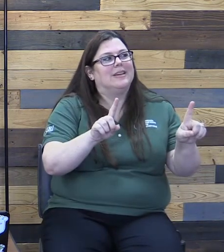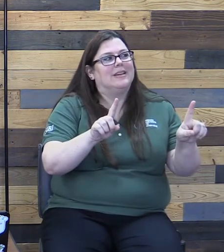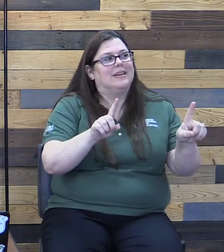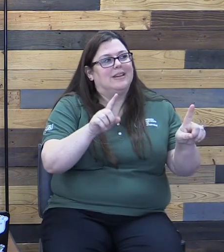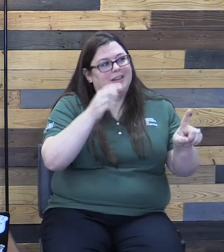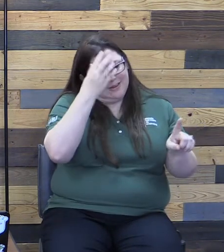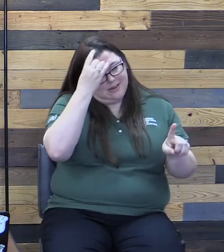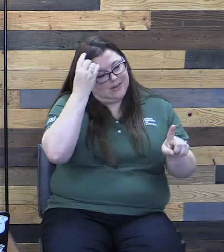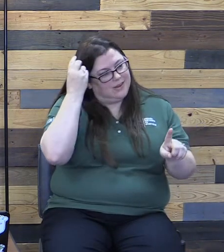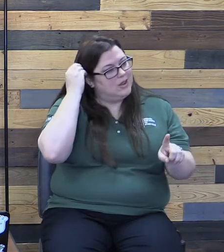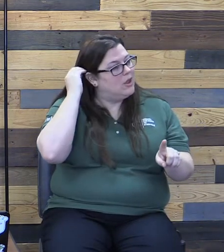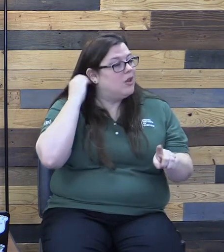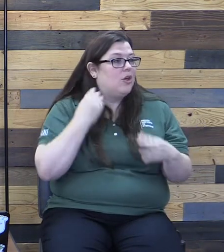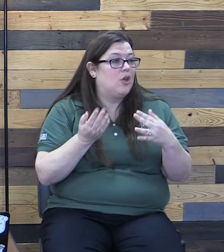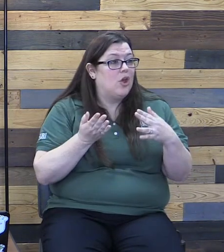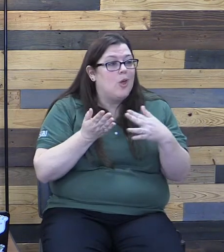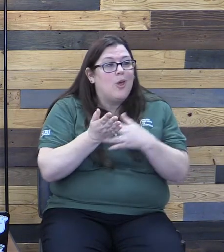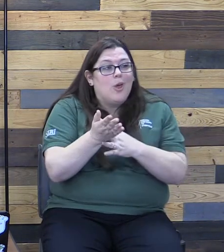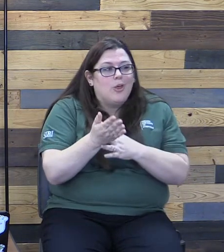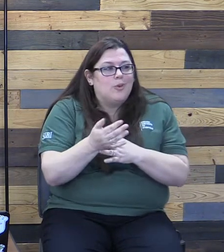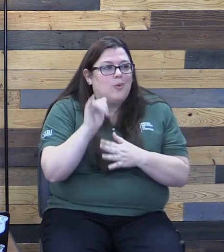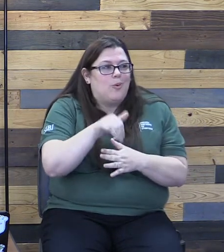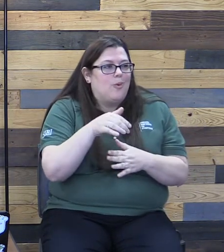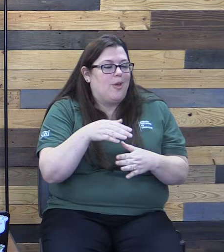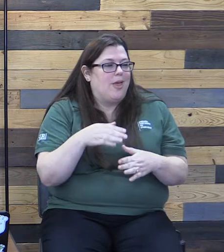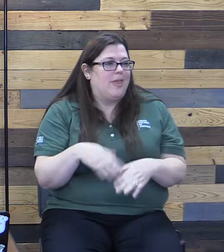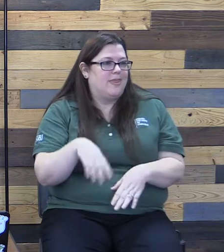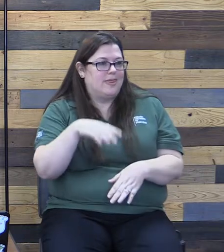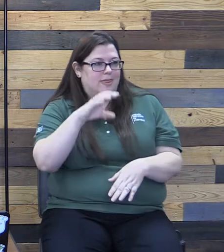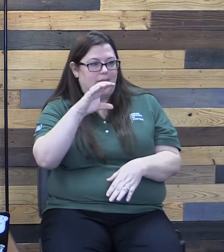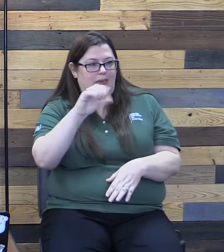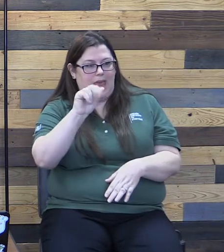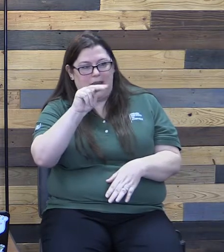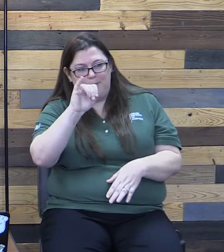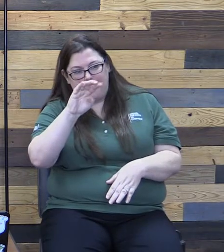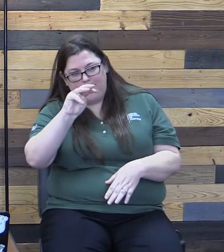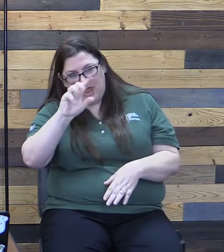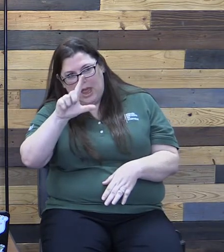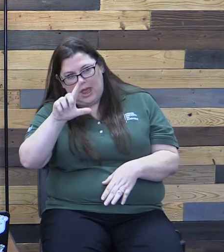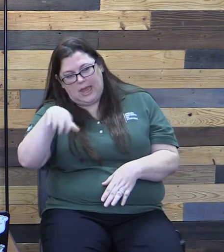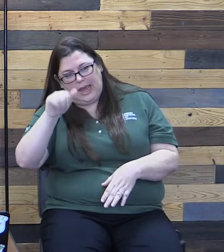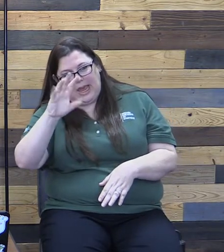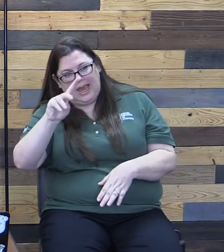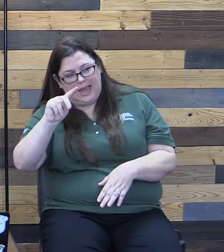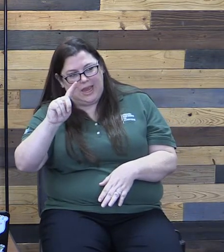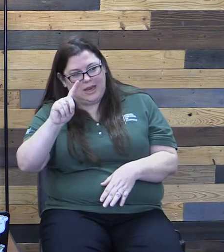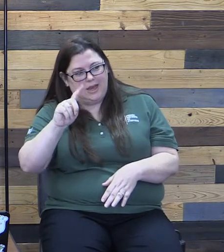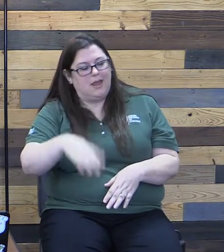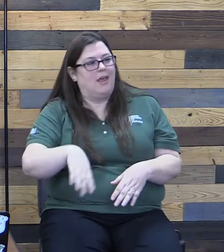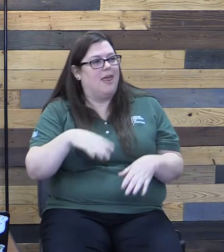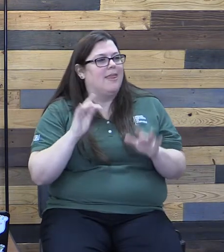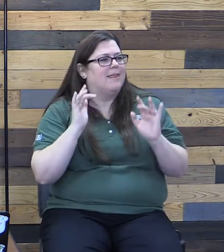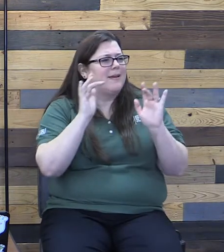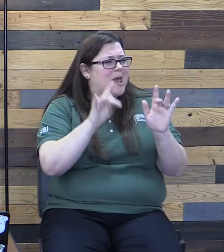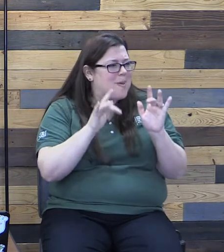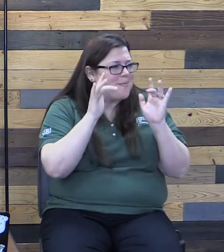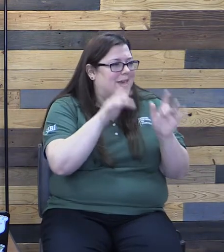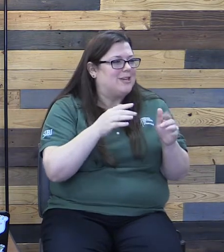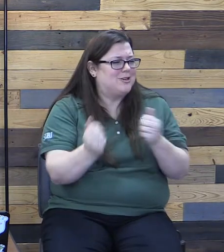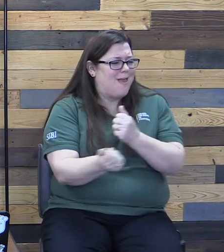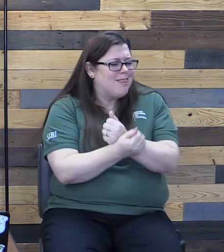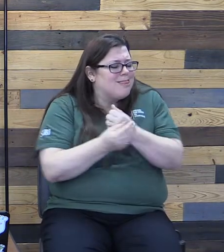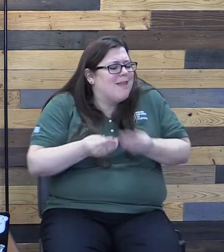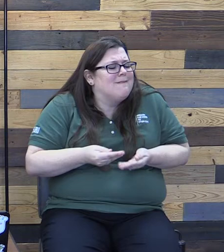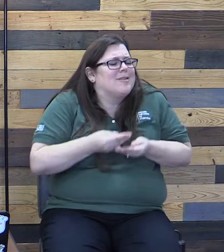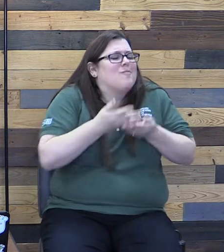through the Animal Aid, the compassion that they had for her, the amount of love that they poured into her, taking care of her,